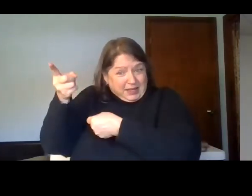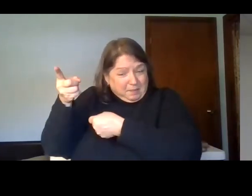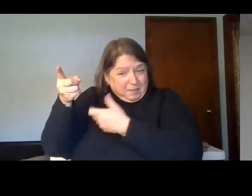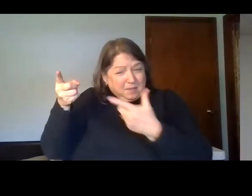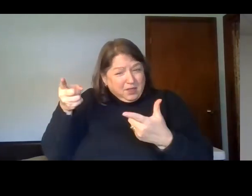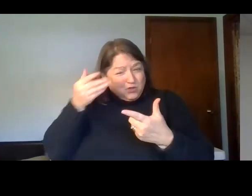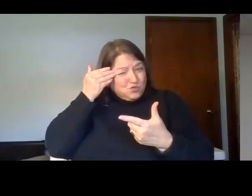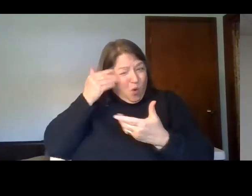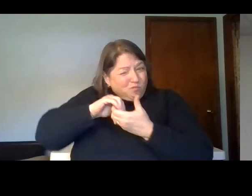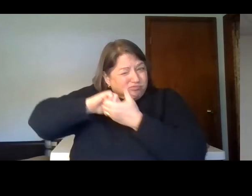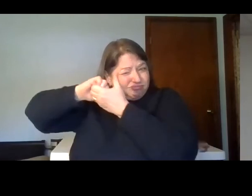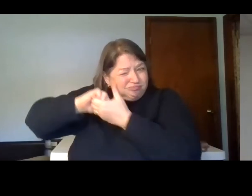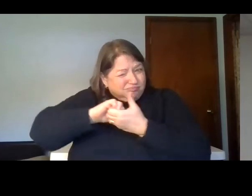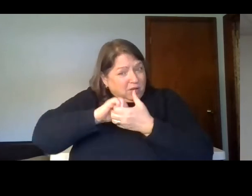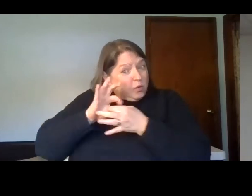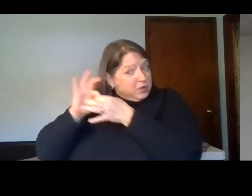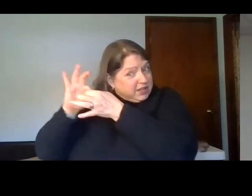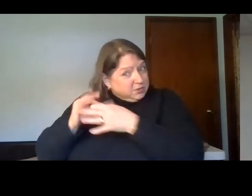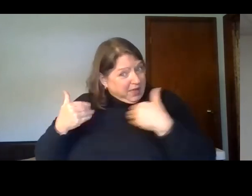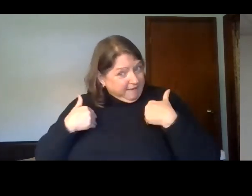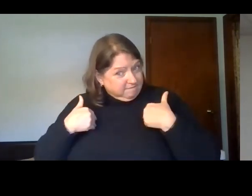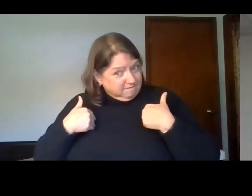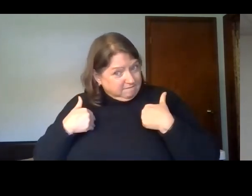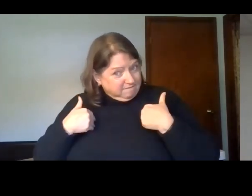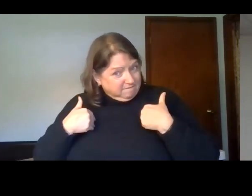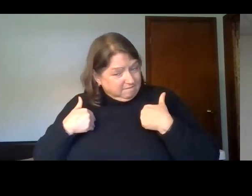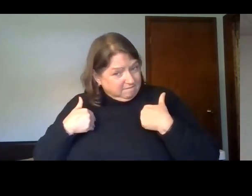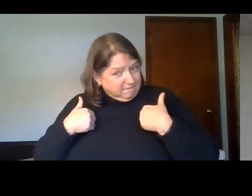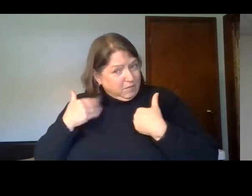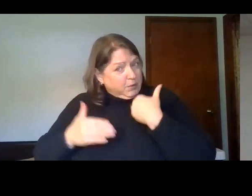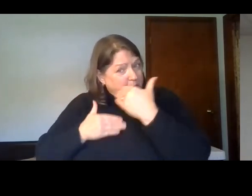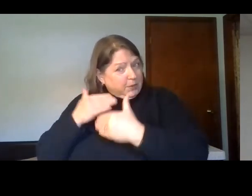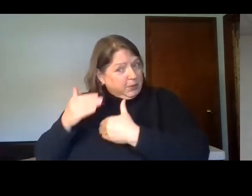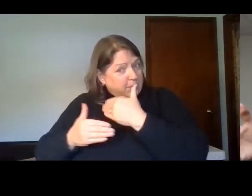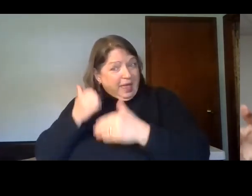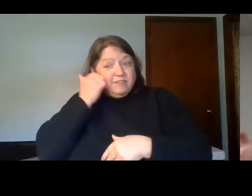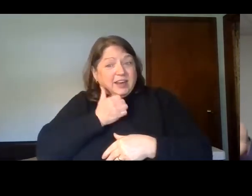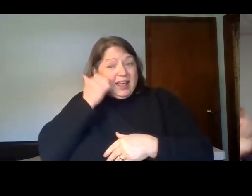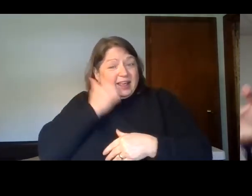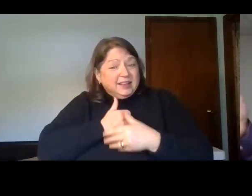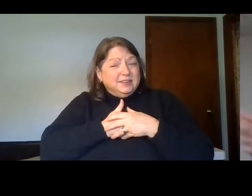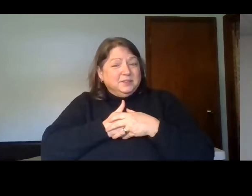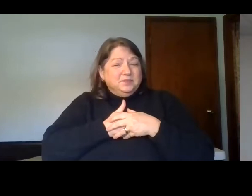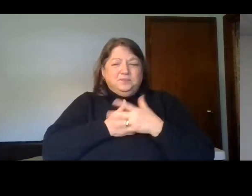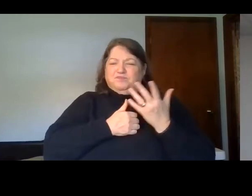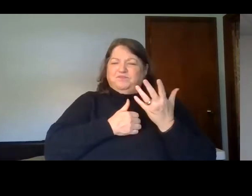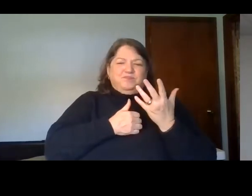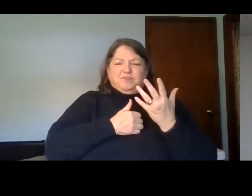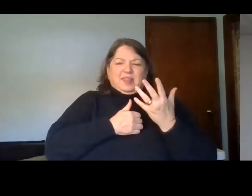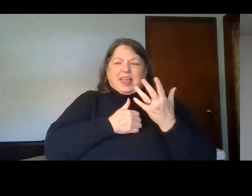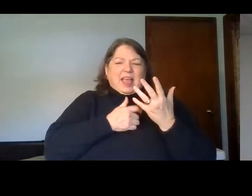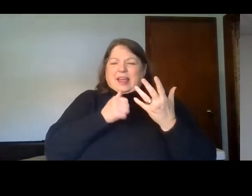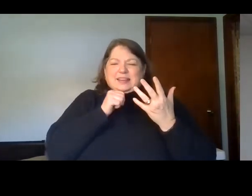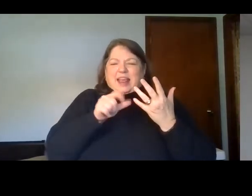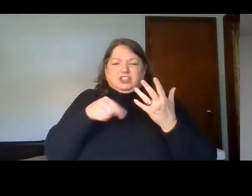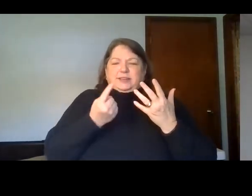intimately? Do you have a relationship with God that goes from day to day? Not a relationship that comes only when things are not going your way.